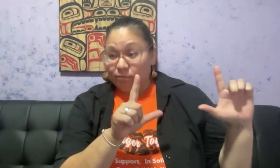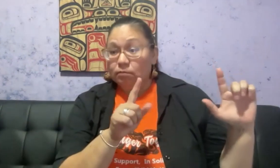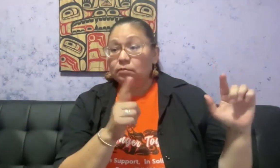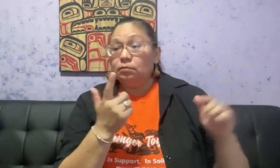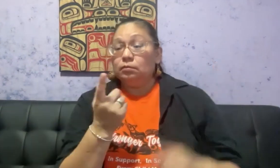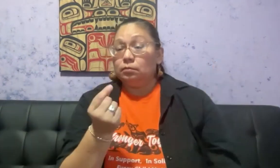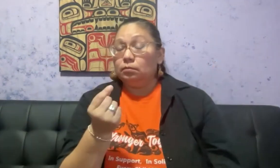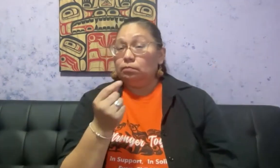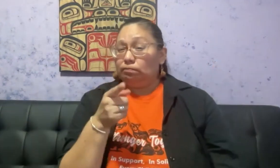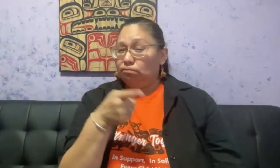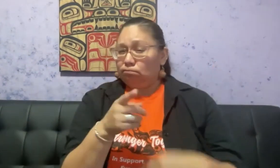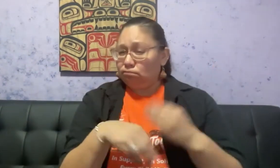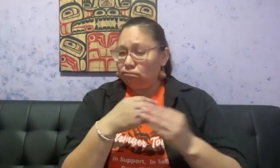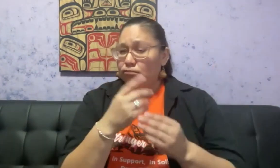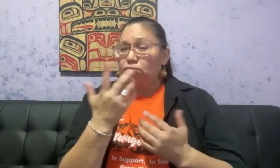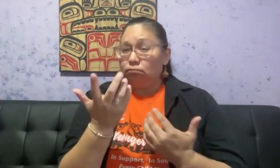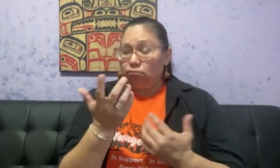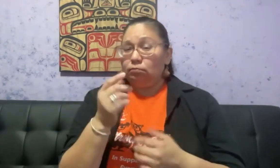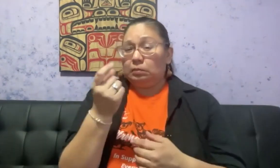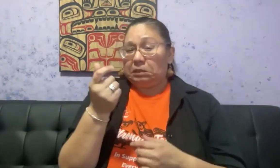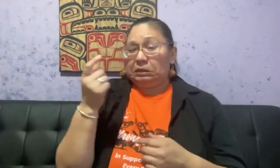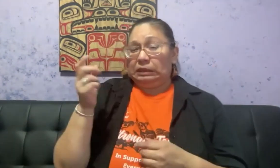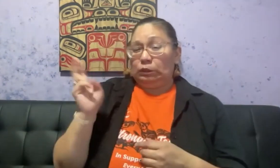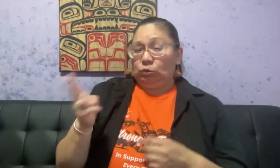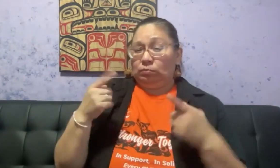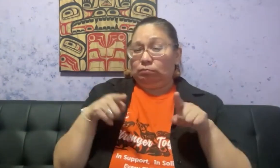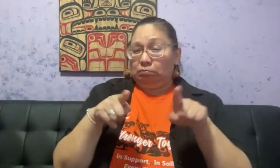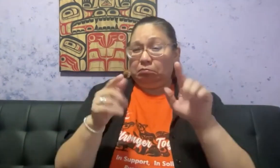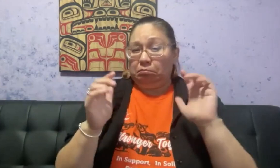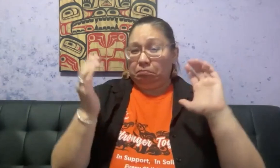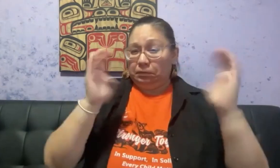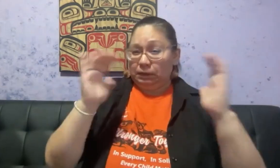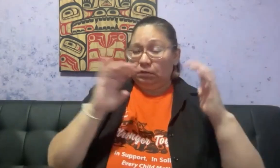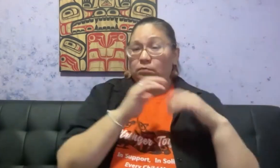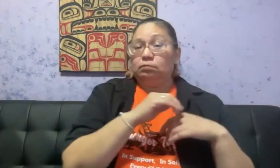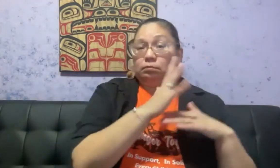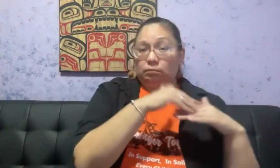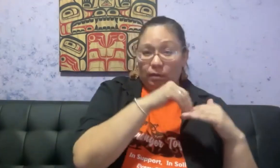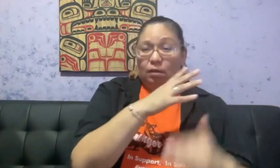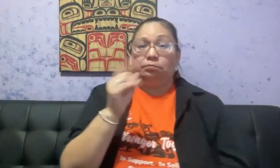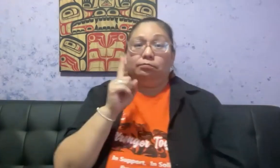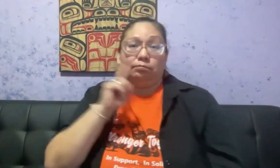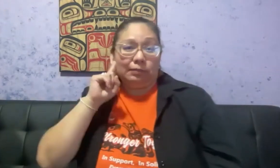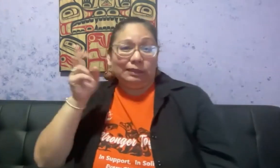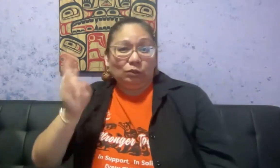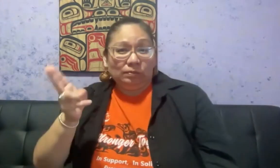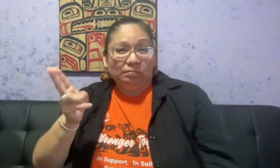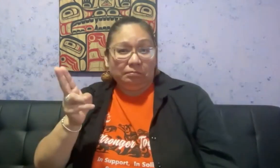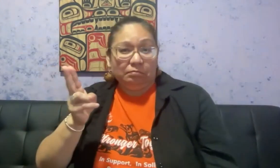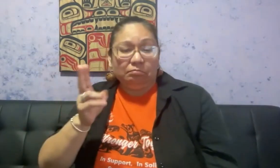In this next photo, I will talk about the history and correlation of oppression to Indigenous people